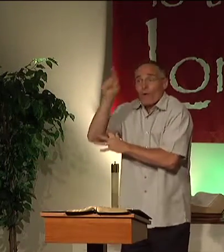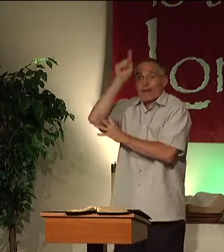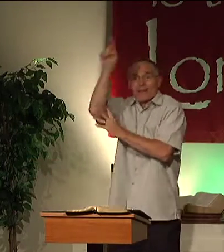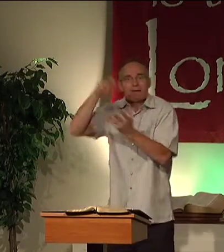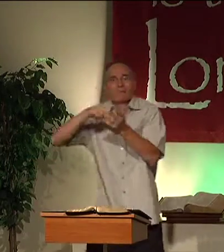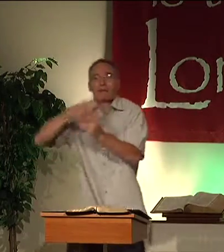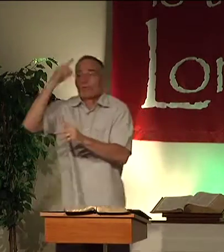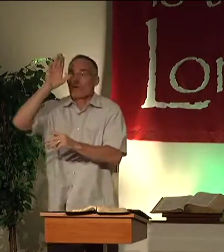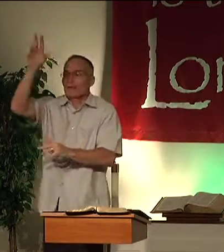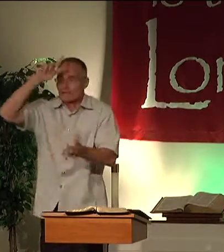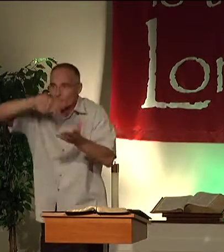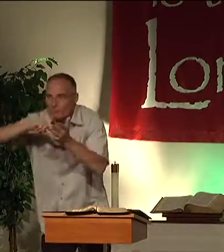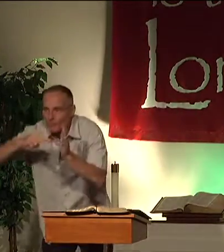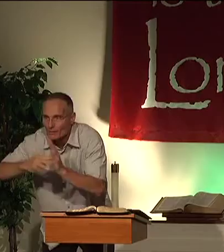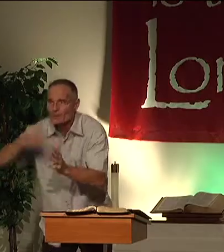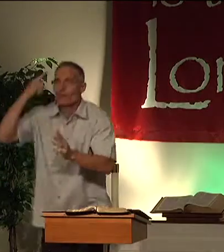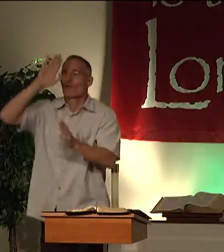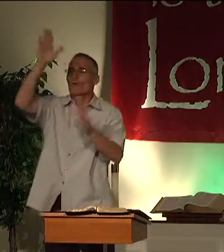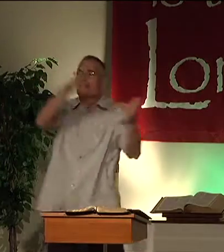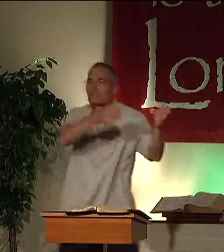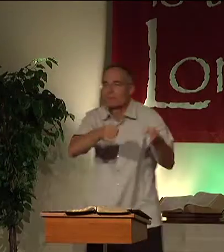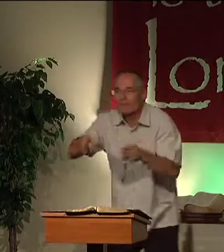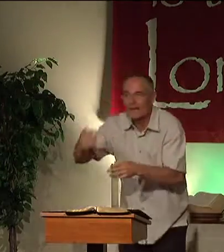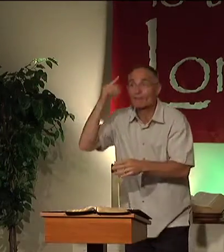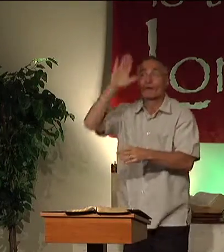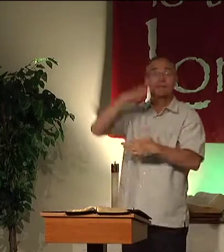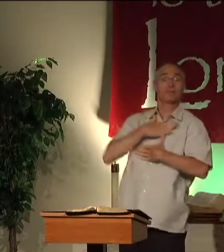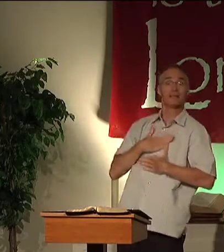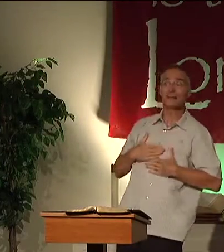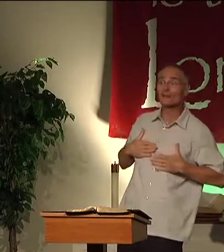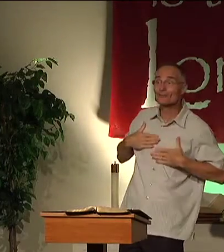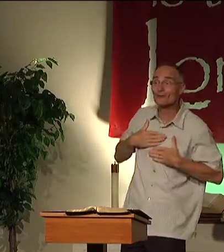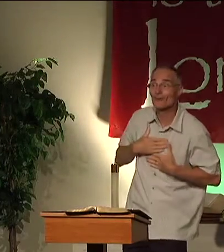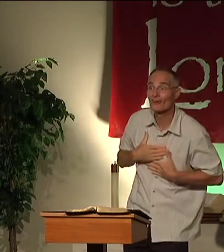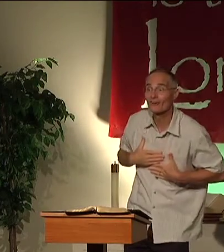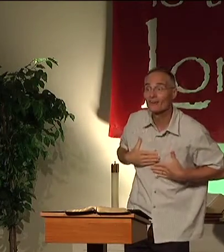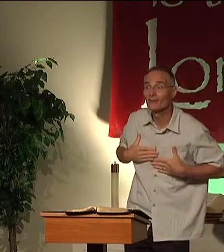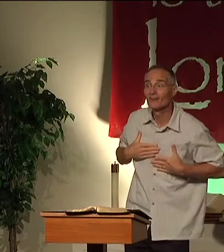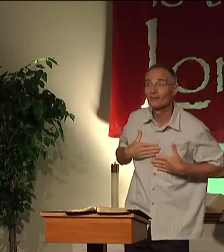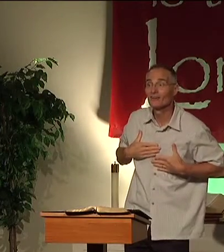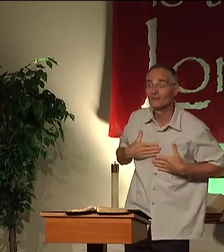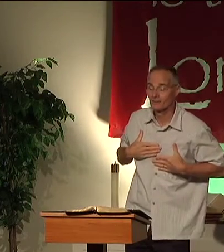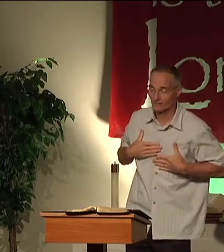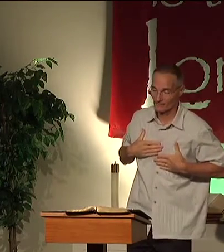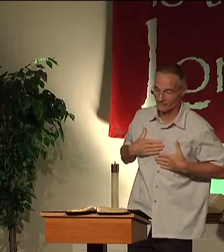created for him, meaning for his purpose, for his plan, for his pleasure,